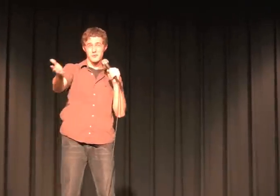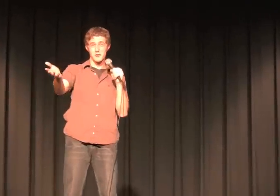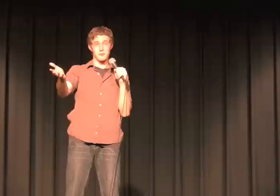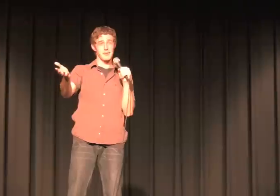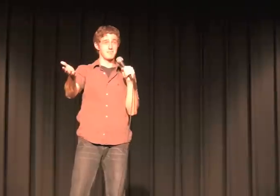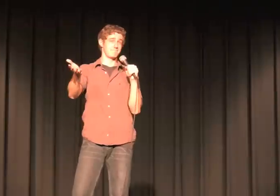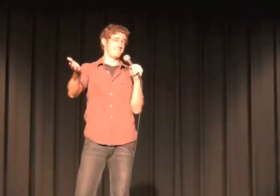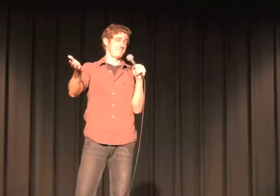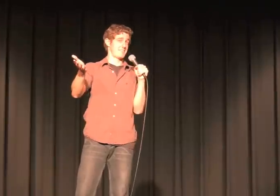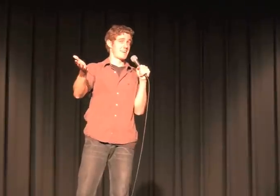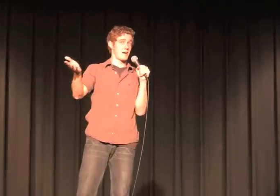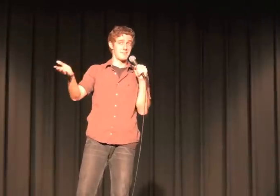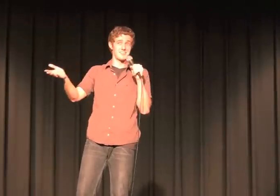'all to vote for me? If that happens?